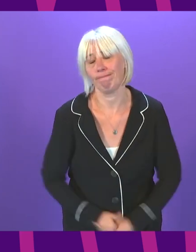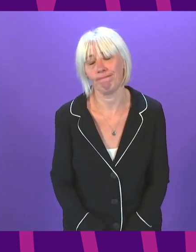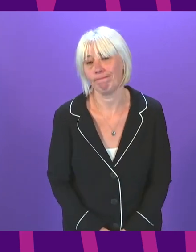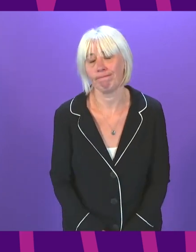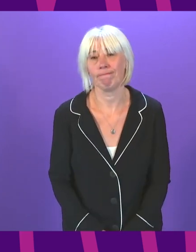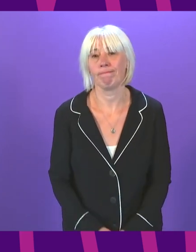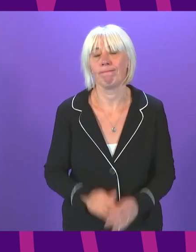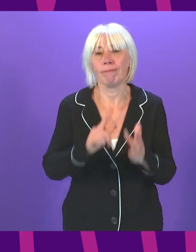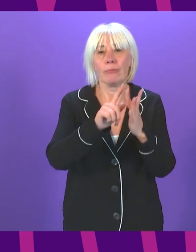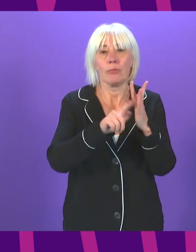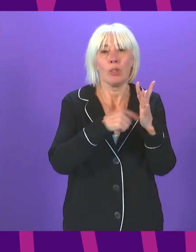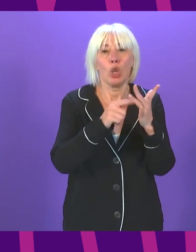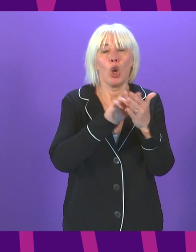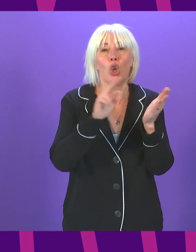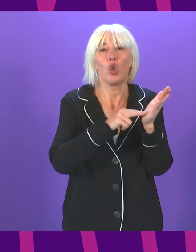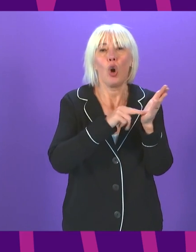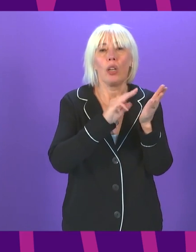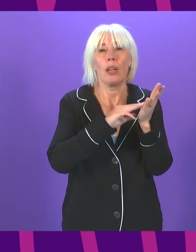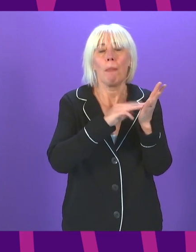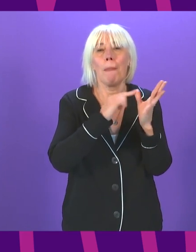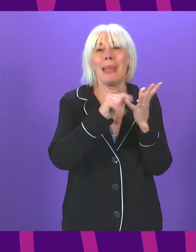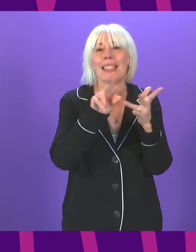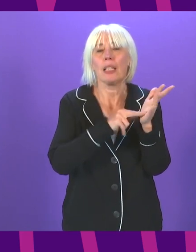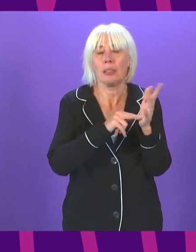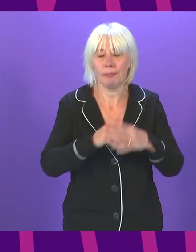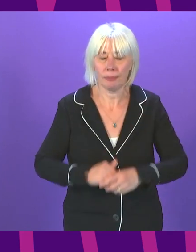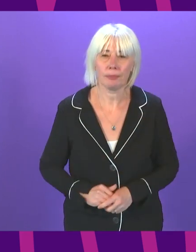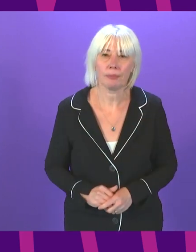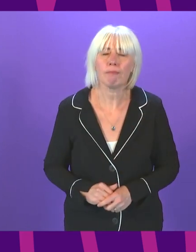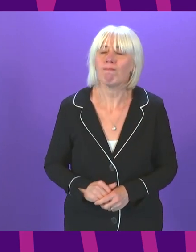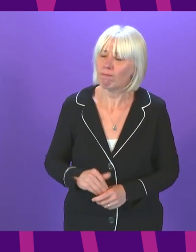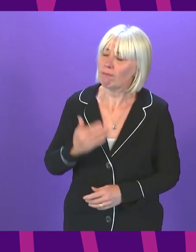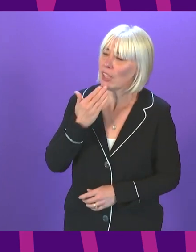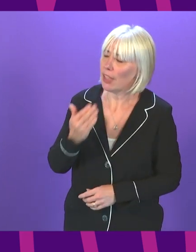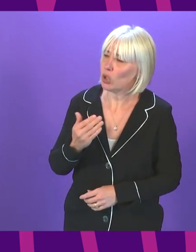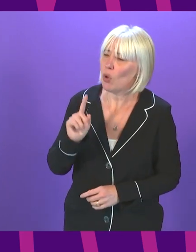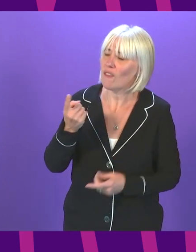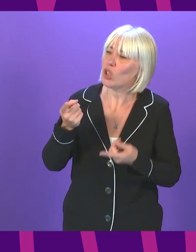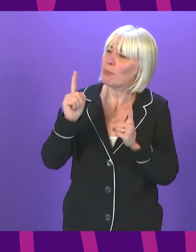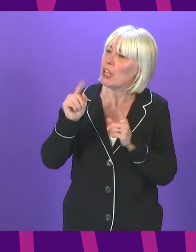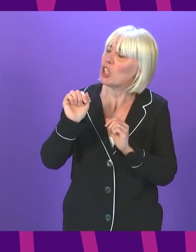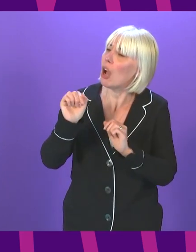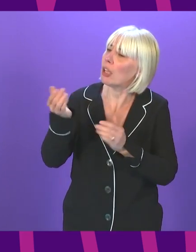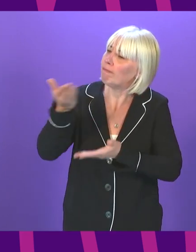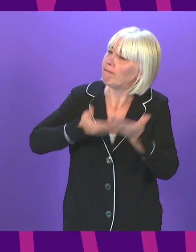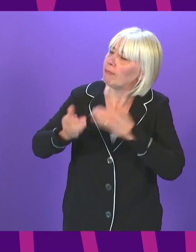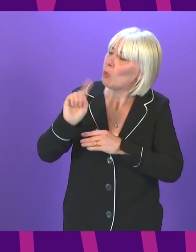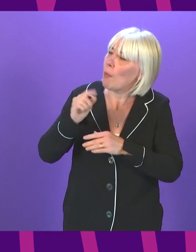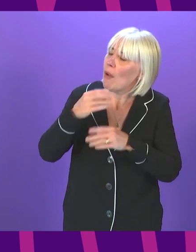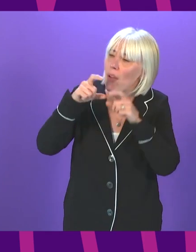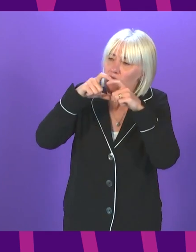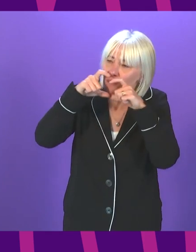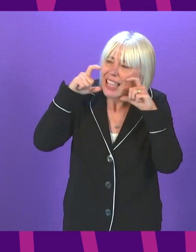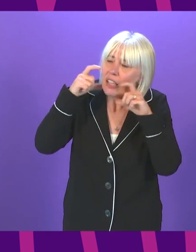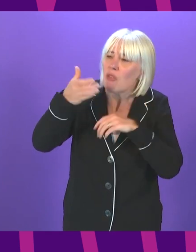John Mason. Thank you very much. I wonder if the First Minister could say anything about the Government's thinking on face coverings